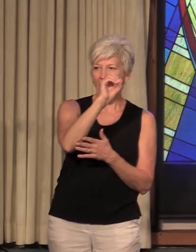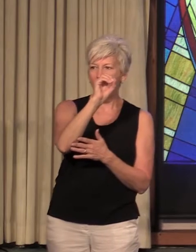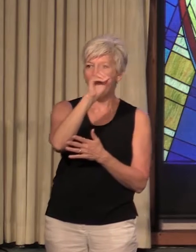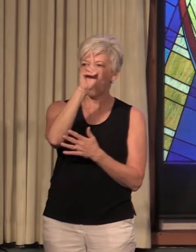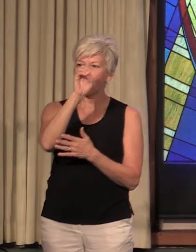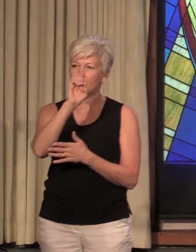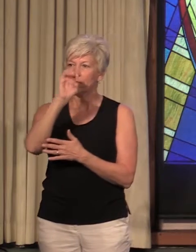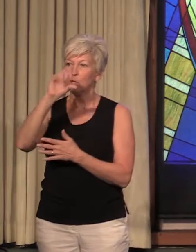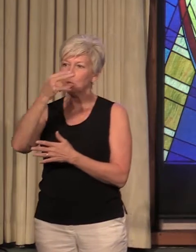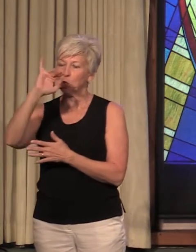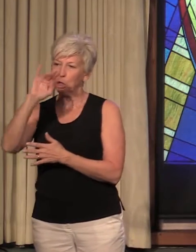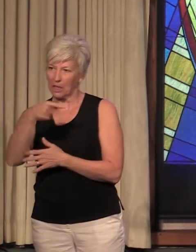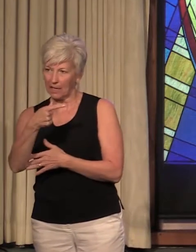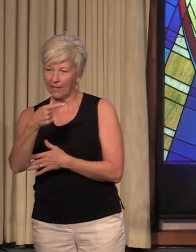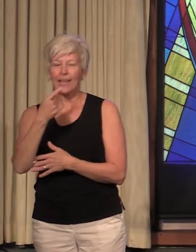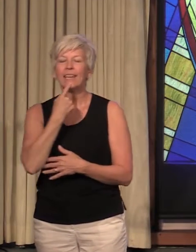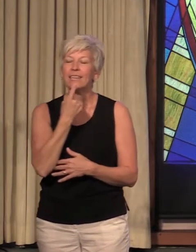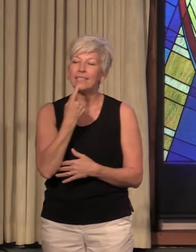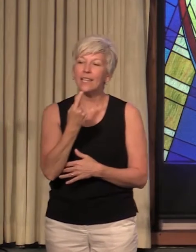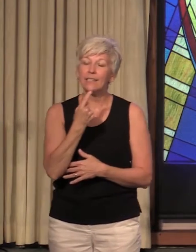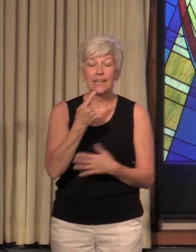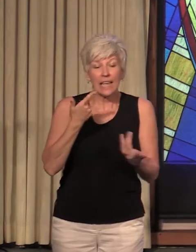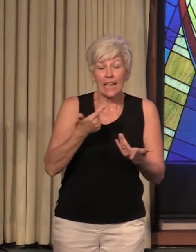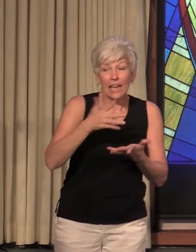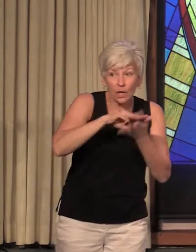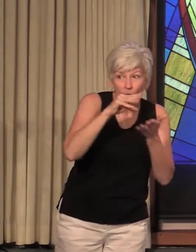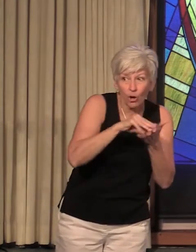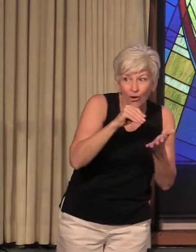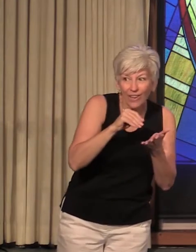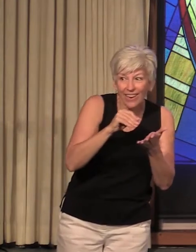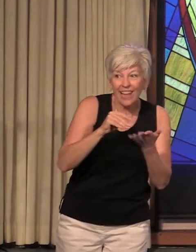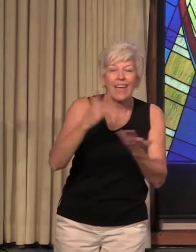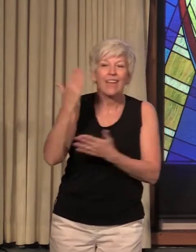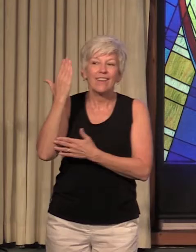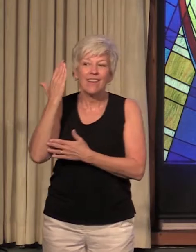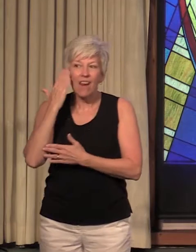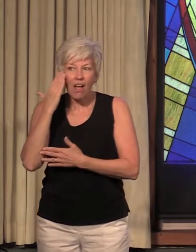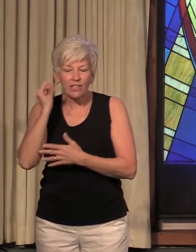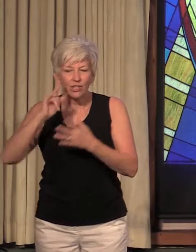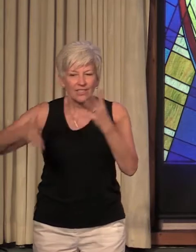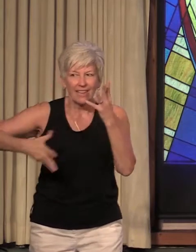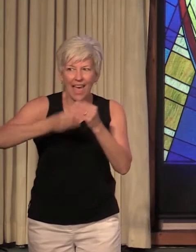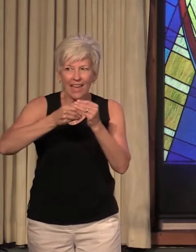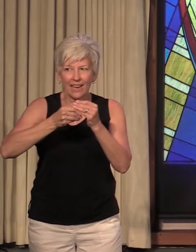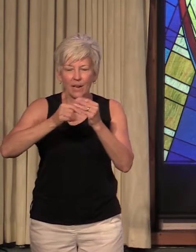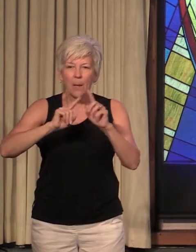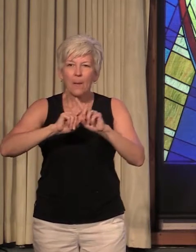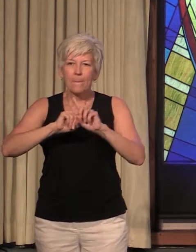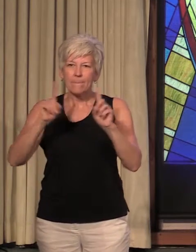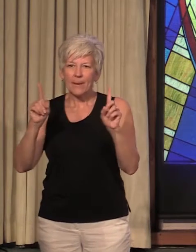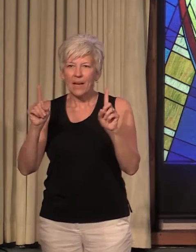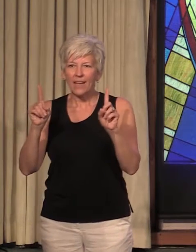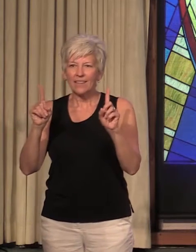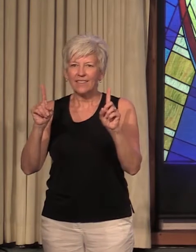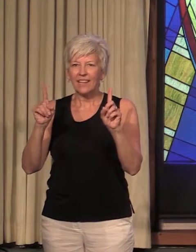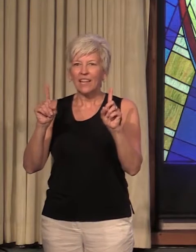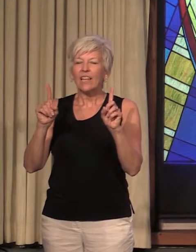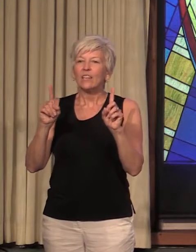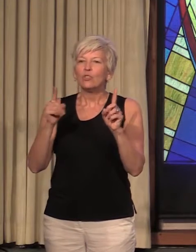in learning, knowledge is added, but to achieve Tao, something is taken away. Every day, something is taken away.